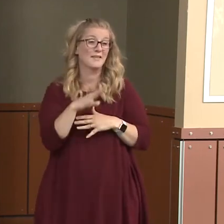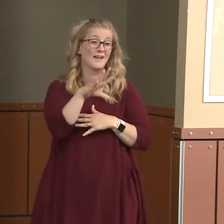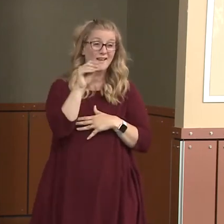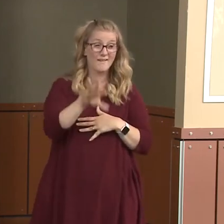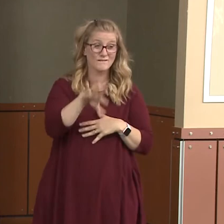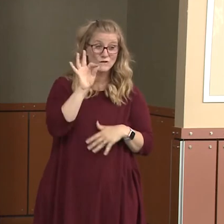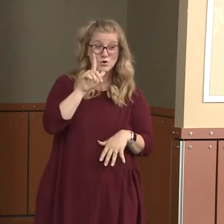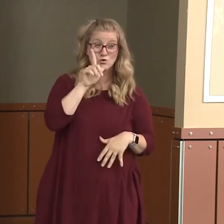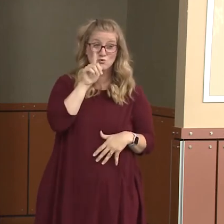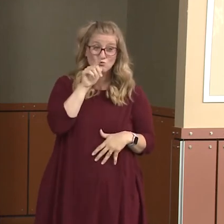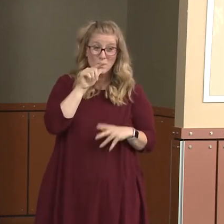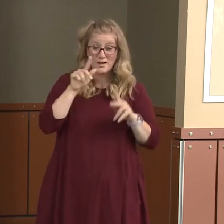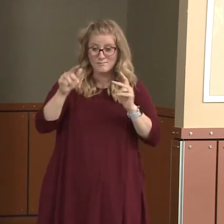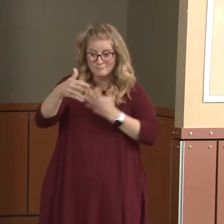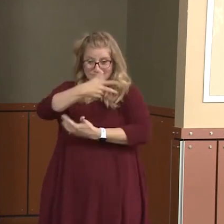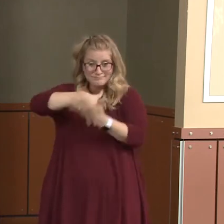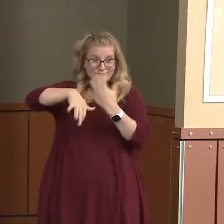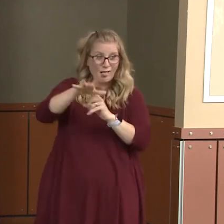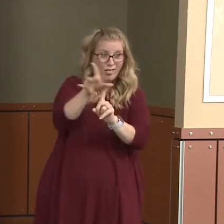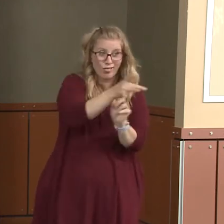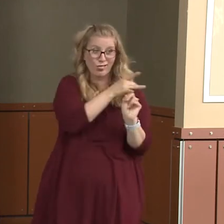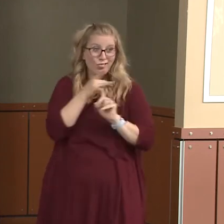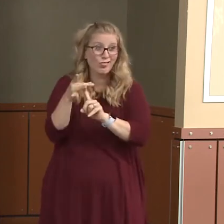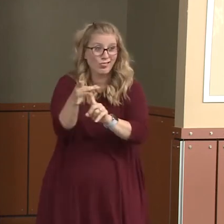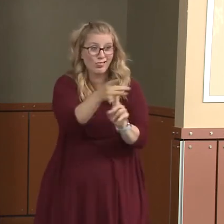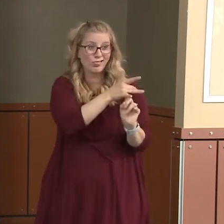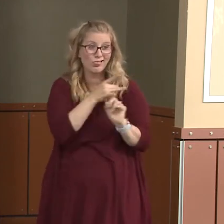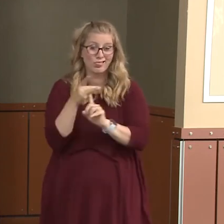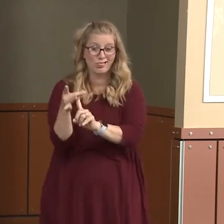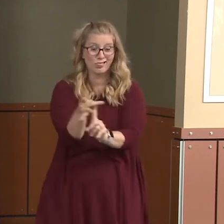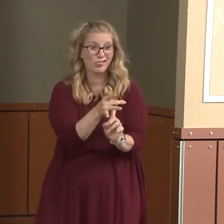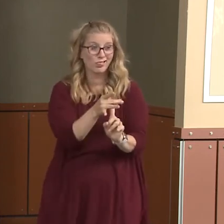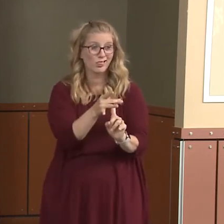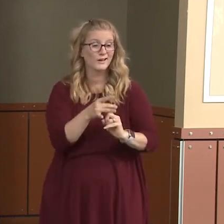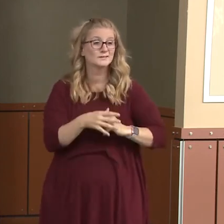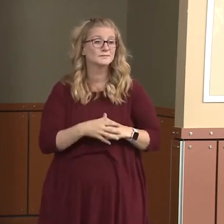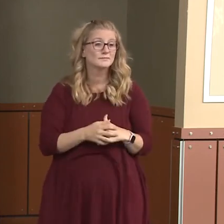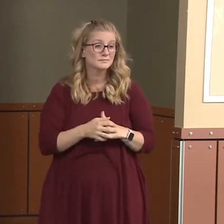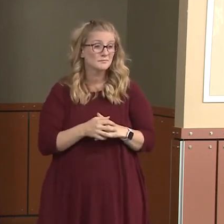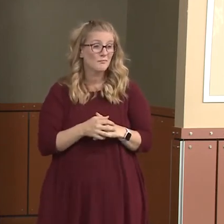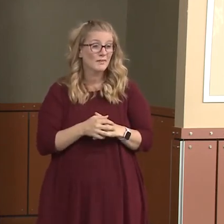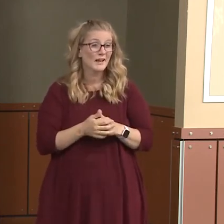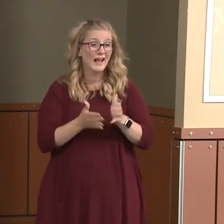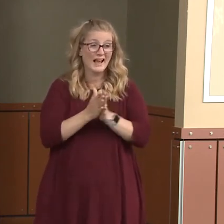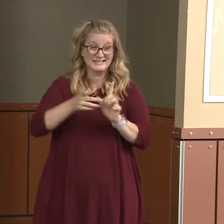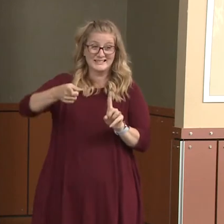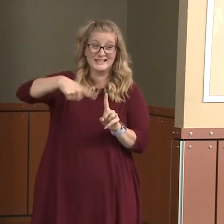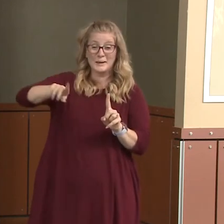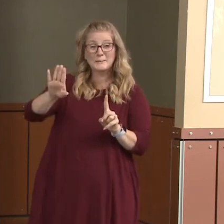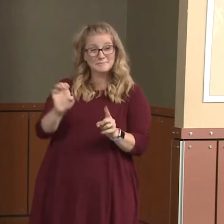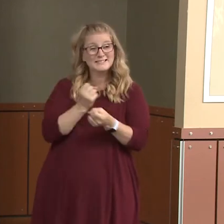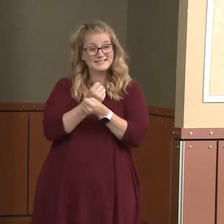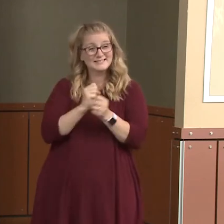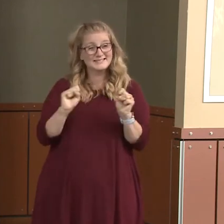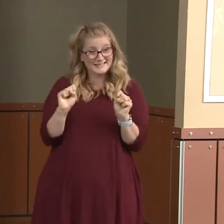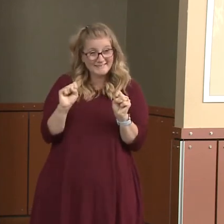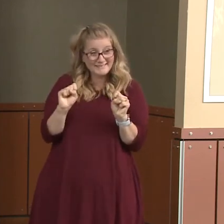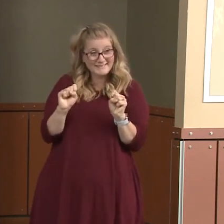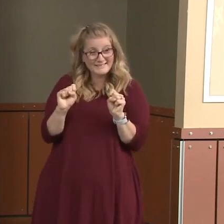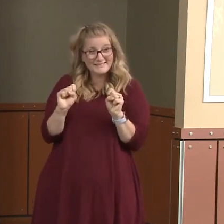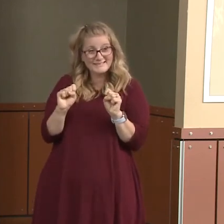with who may get infected and ask them also to safely quarantine at home. Again, breaking the cycle of